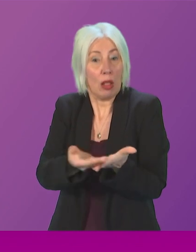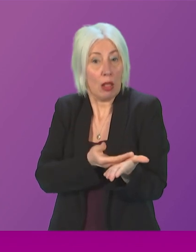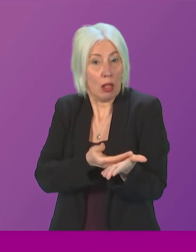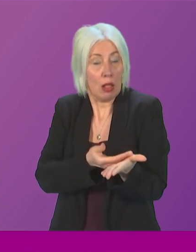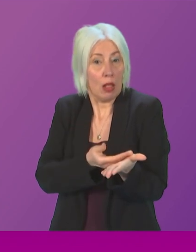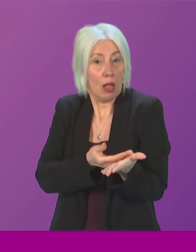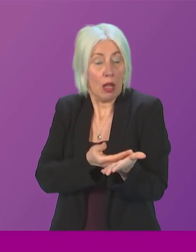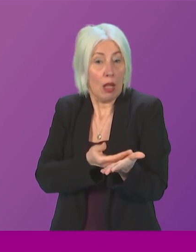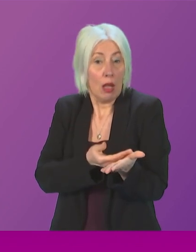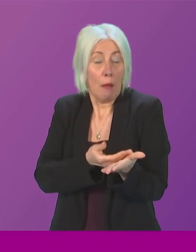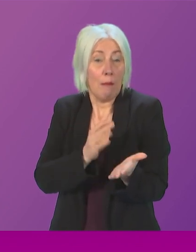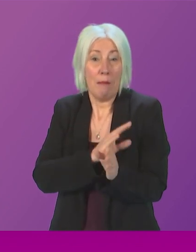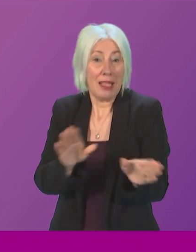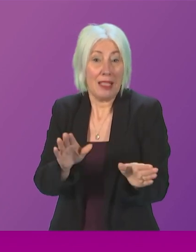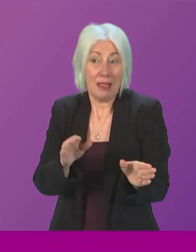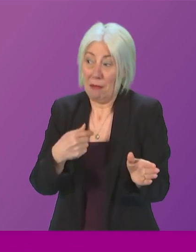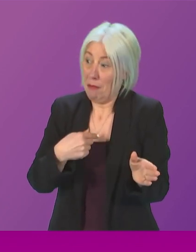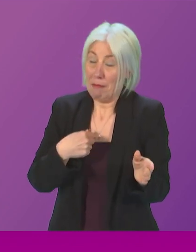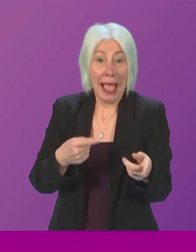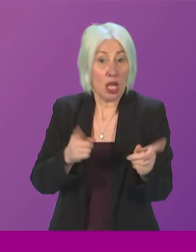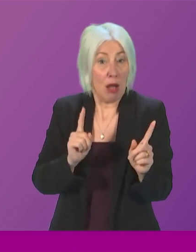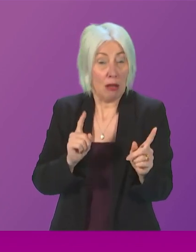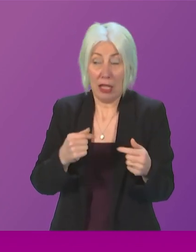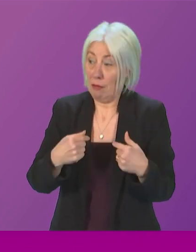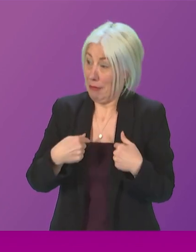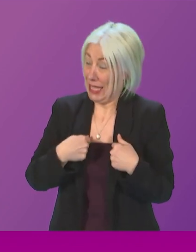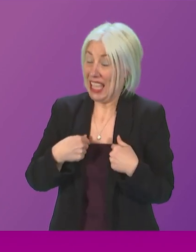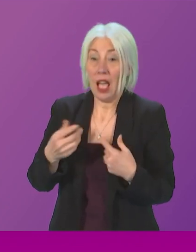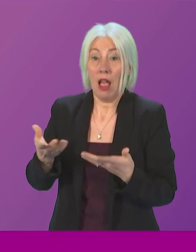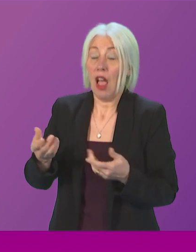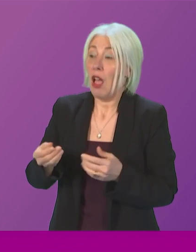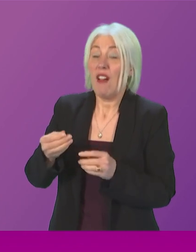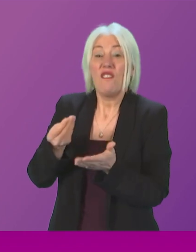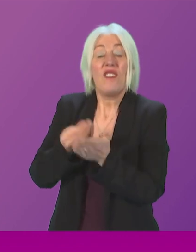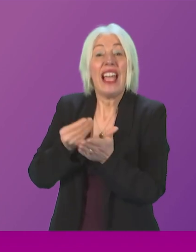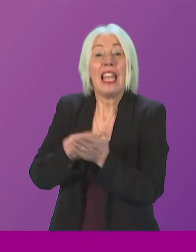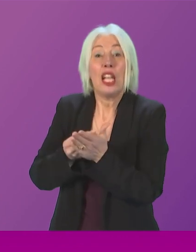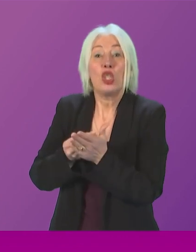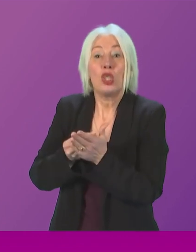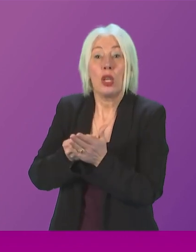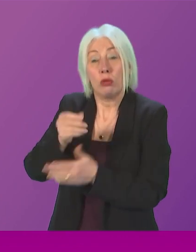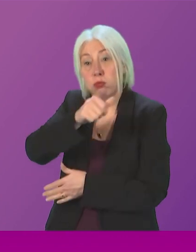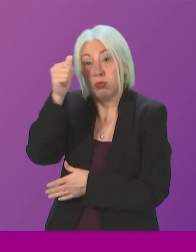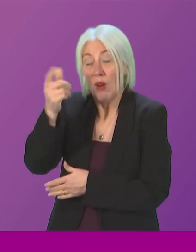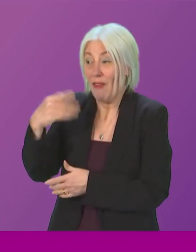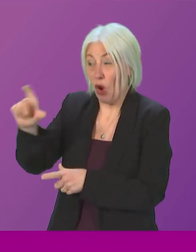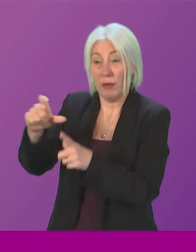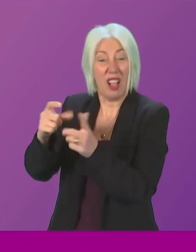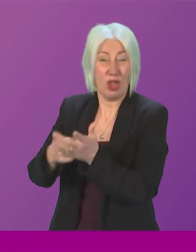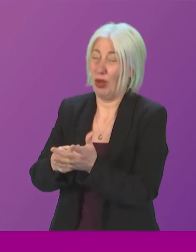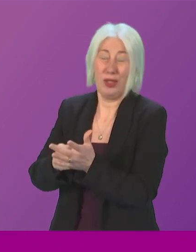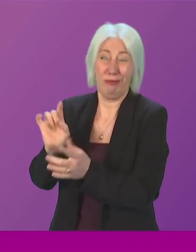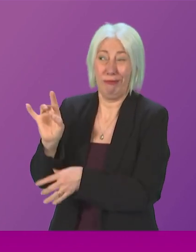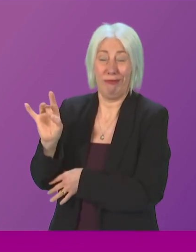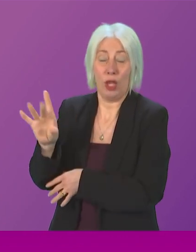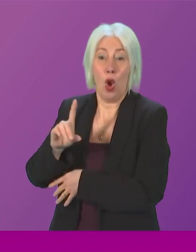to take, and neither will any of the ministers in my government take any lectures on financial literacy from Douglas Ross, who demanded that this